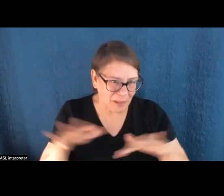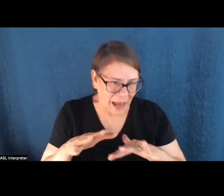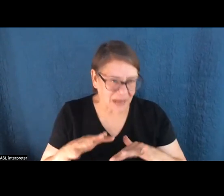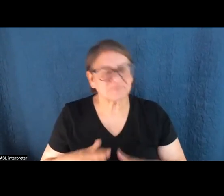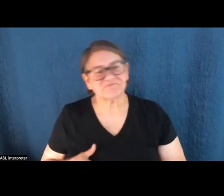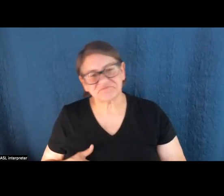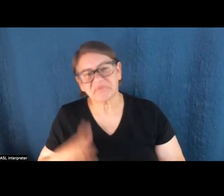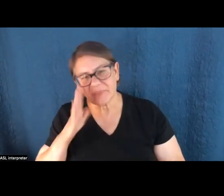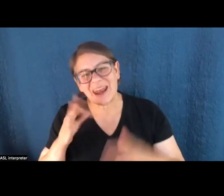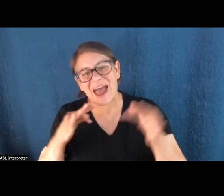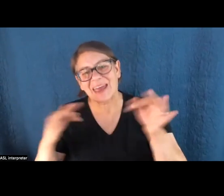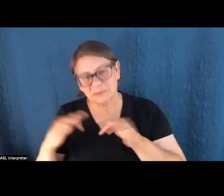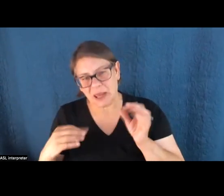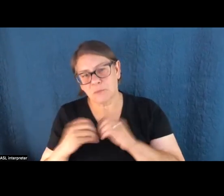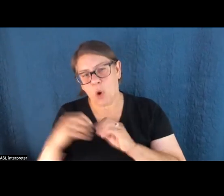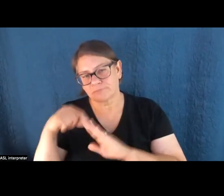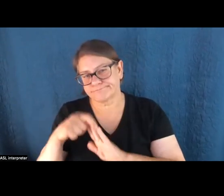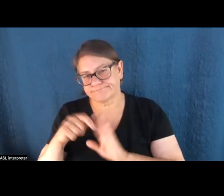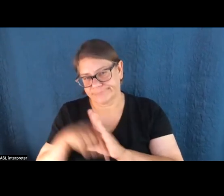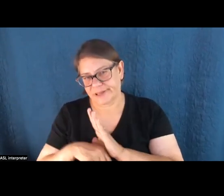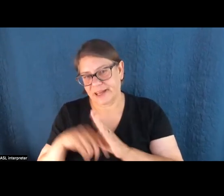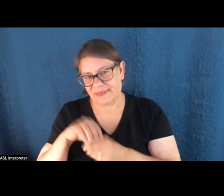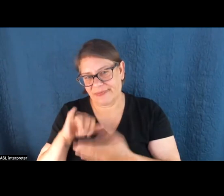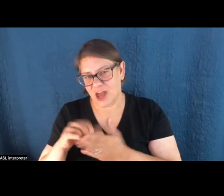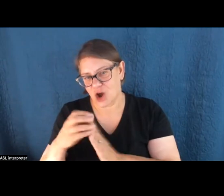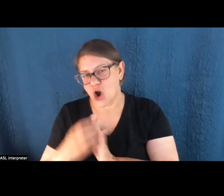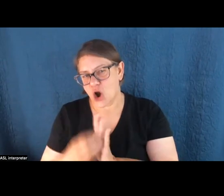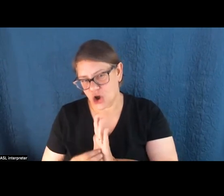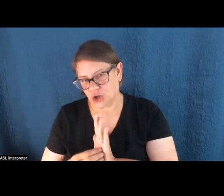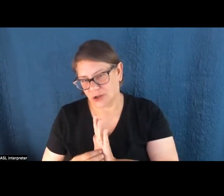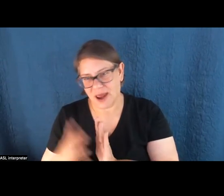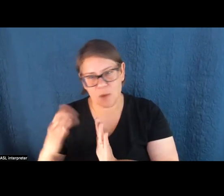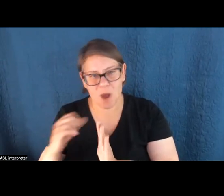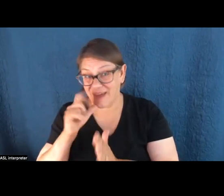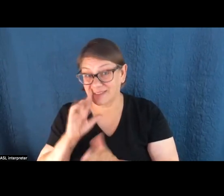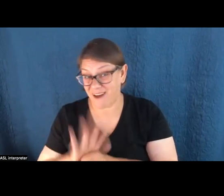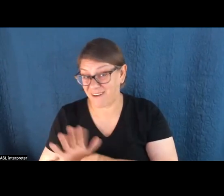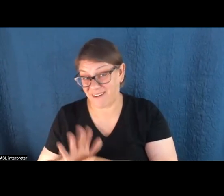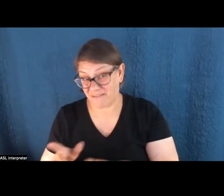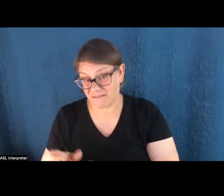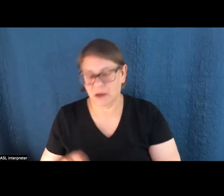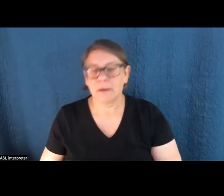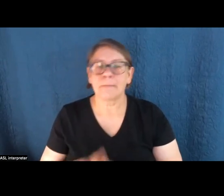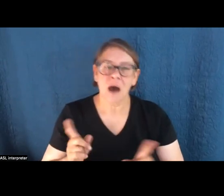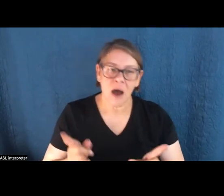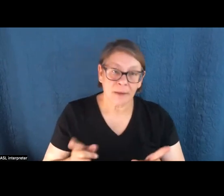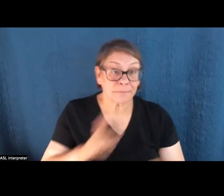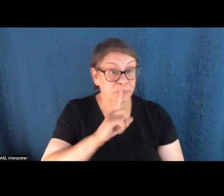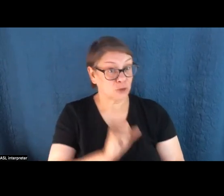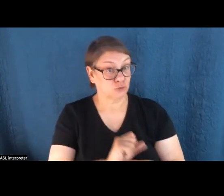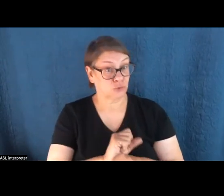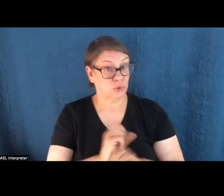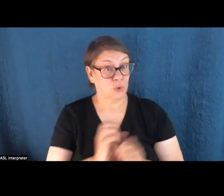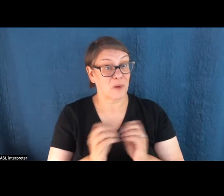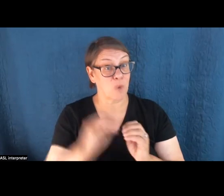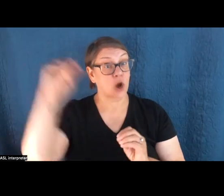in the Nevada piece on, you know, on that question and why, you know, why that's not going to be enough, unfortunately, but, but it's true, the more, the more